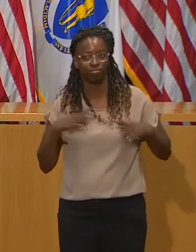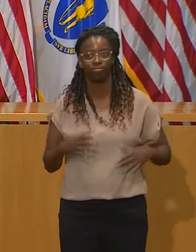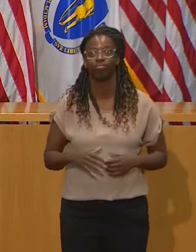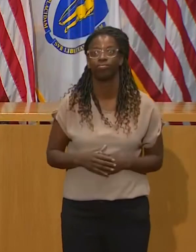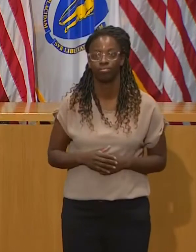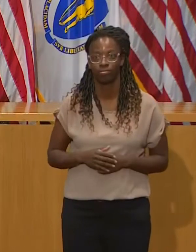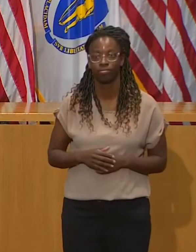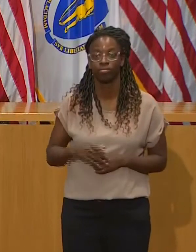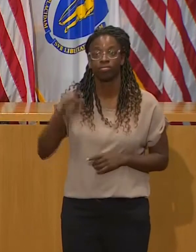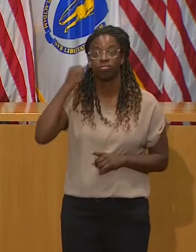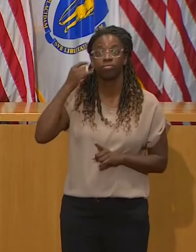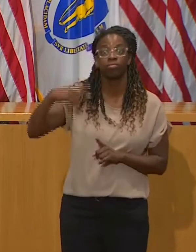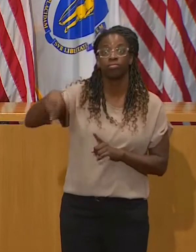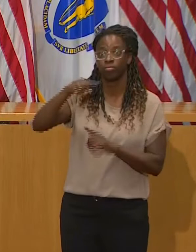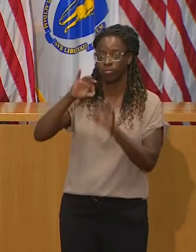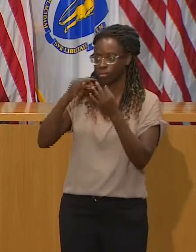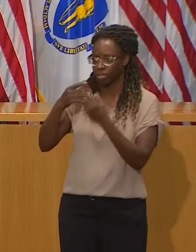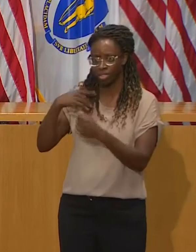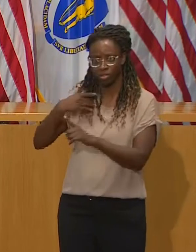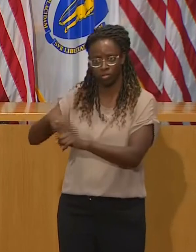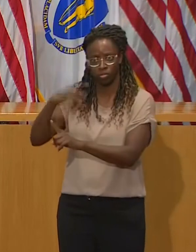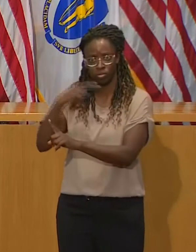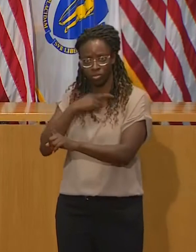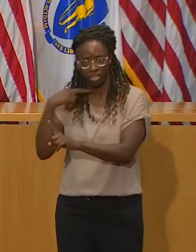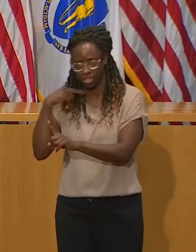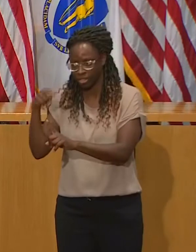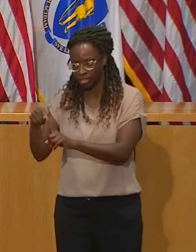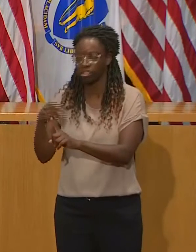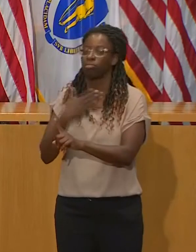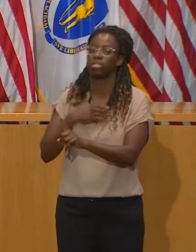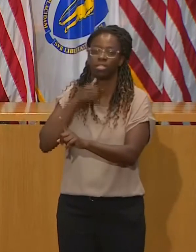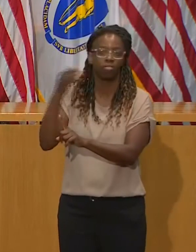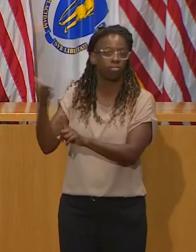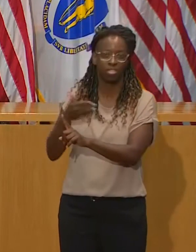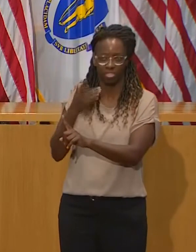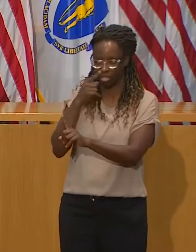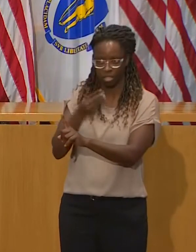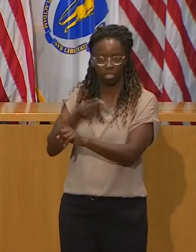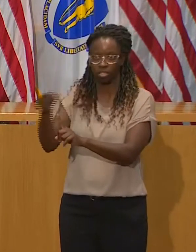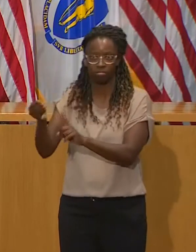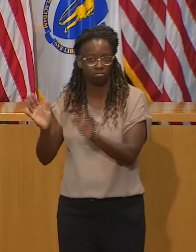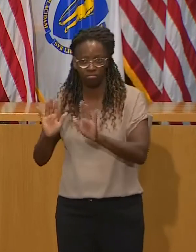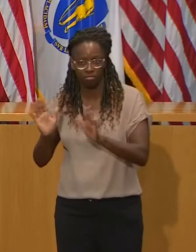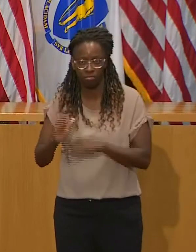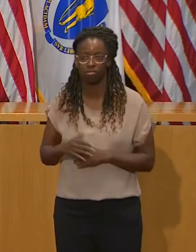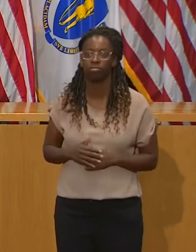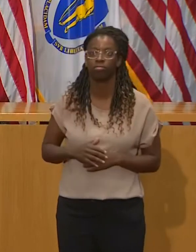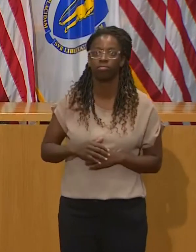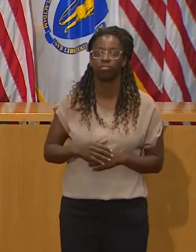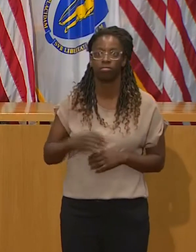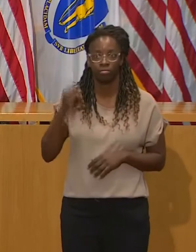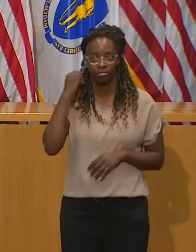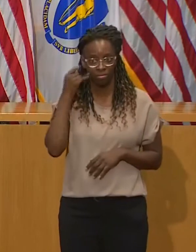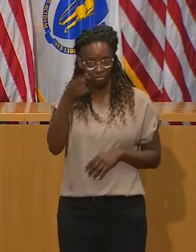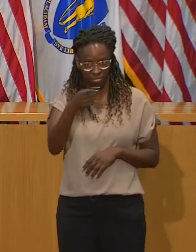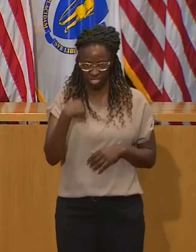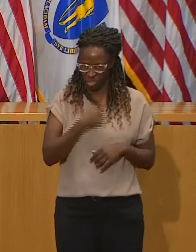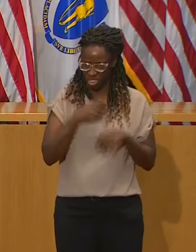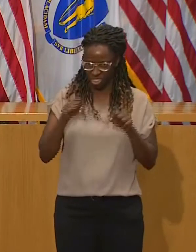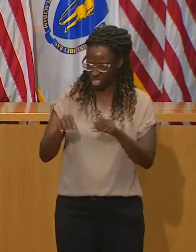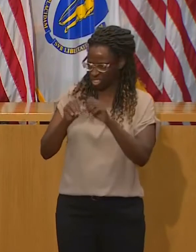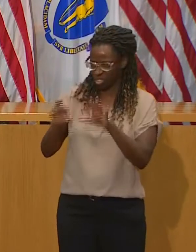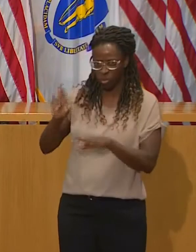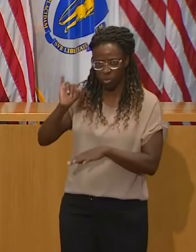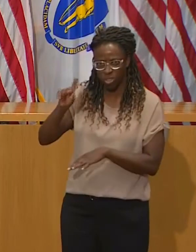it's not a good idea to risk their health for a one-day celebration. COVID doesn't take vacations or respect holidays.